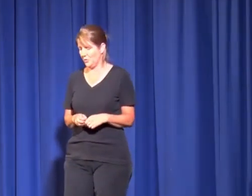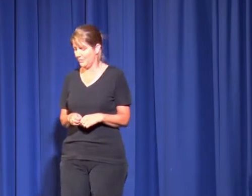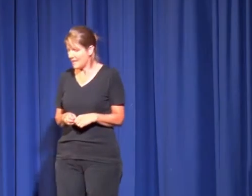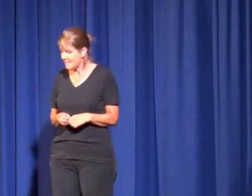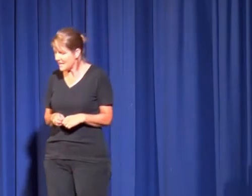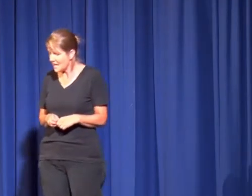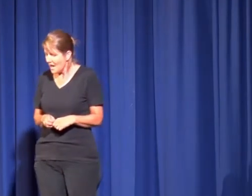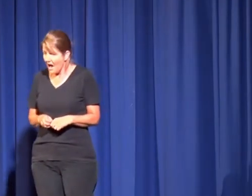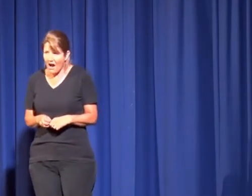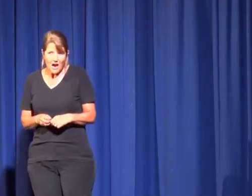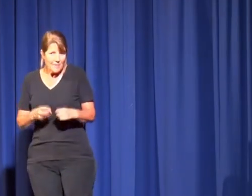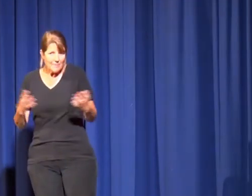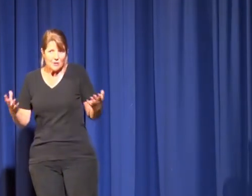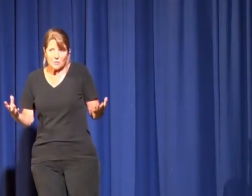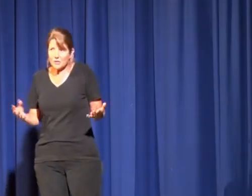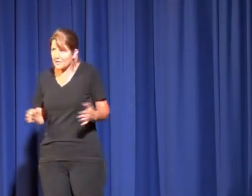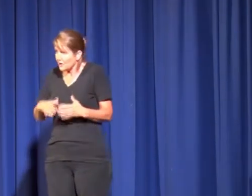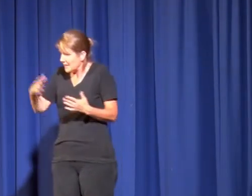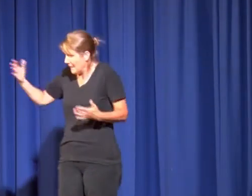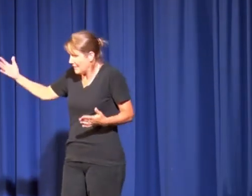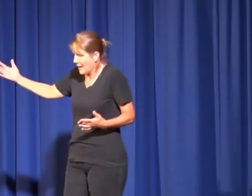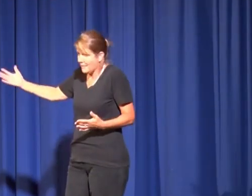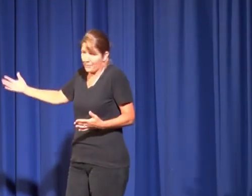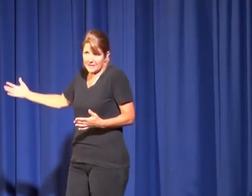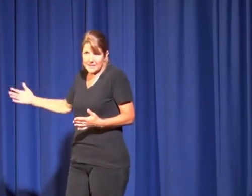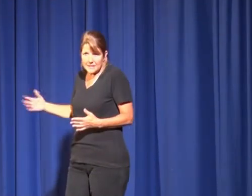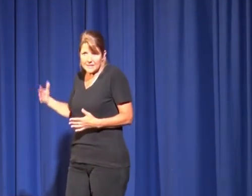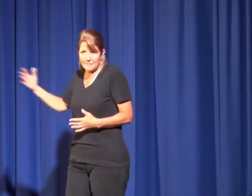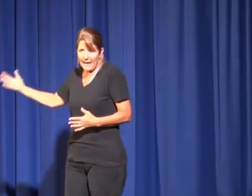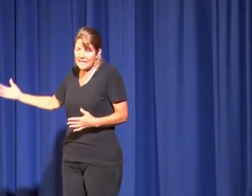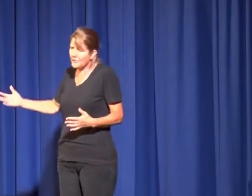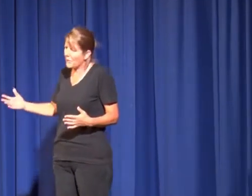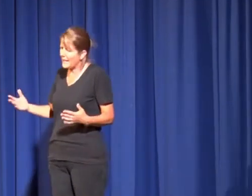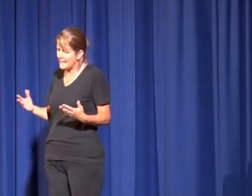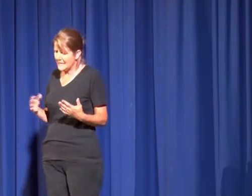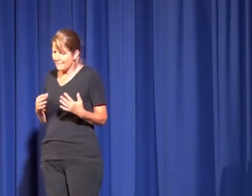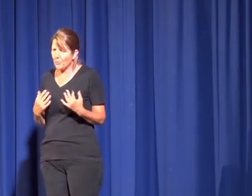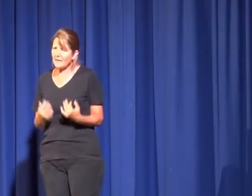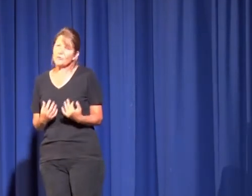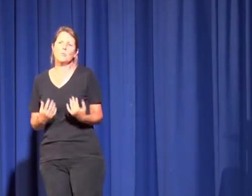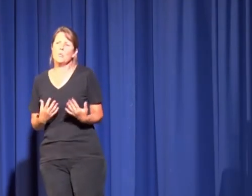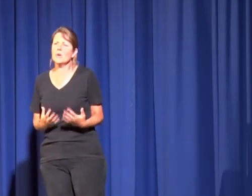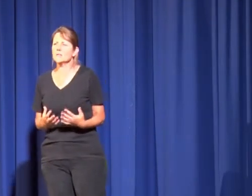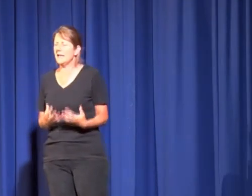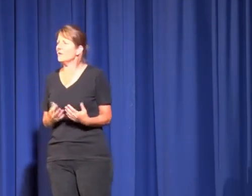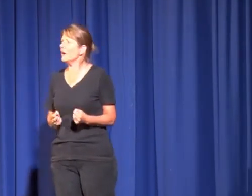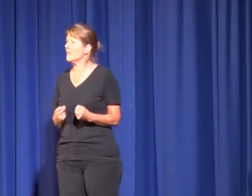were. Maybe my parents weren't as restricted. Maybe my brothers and sisters had paved the way. Whatever it was, whenever I